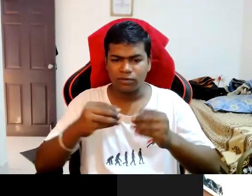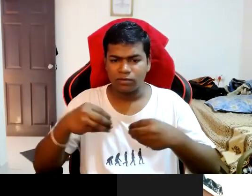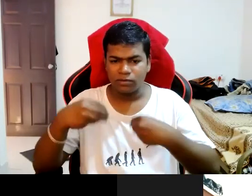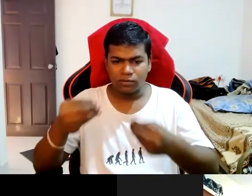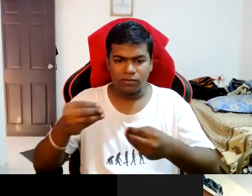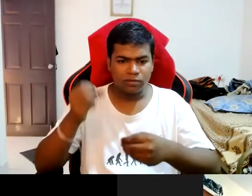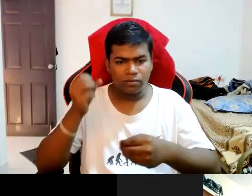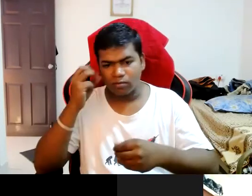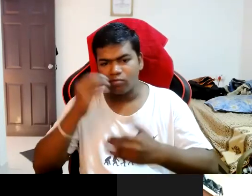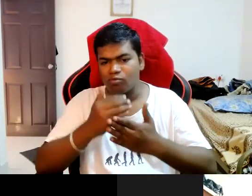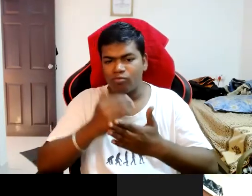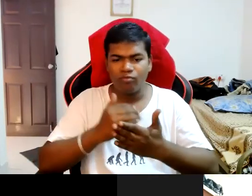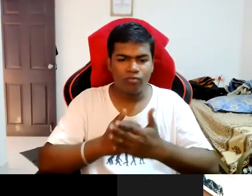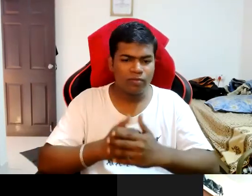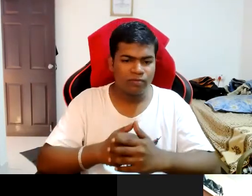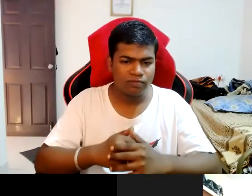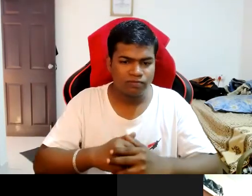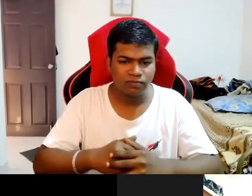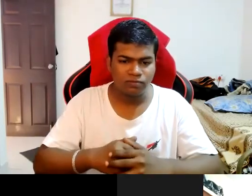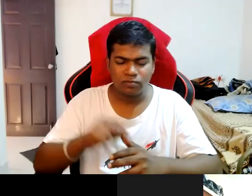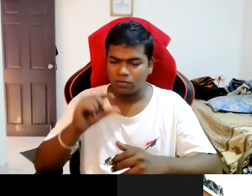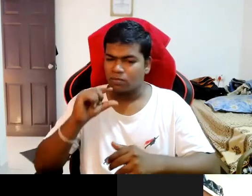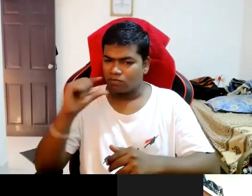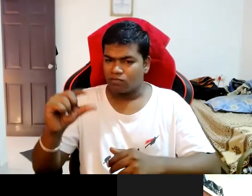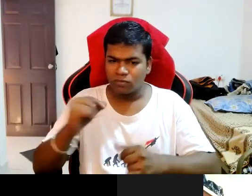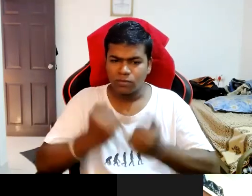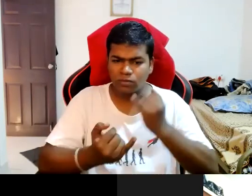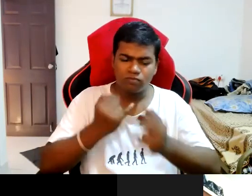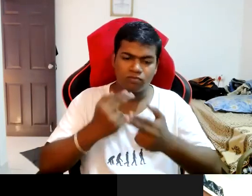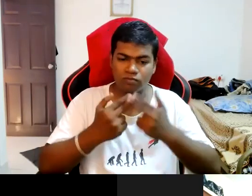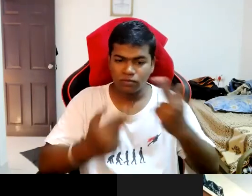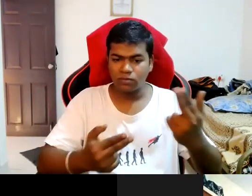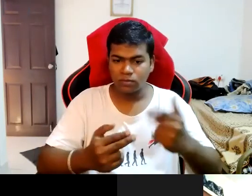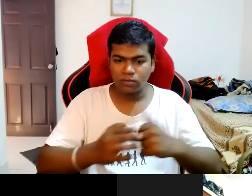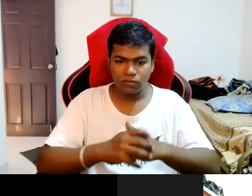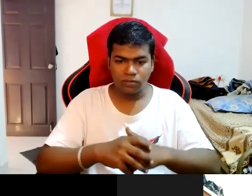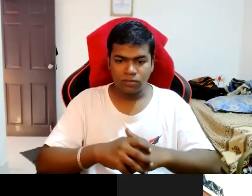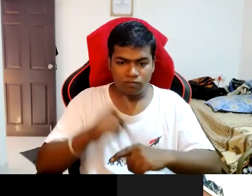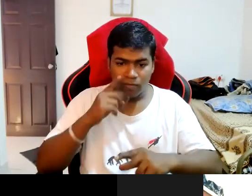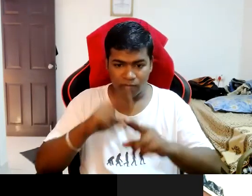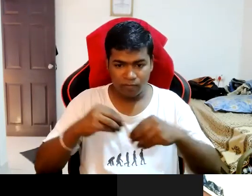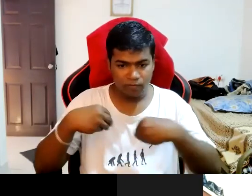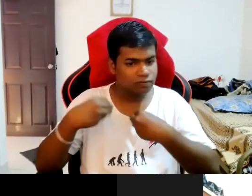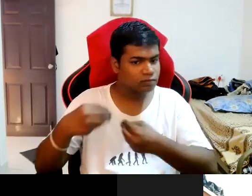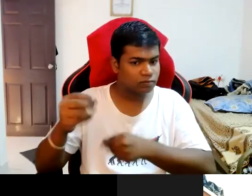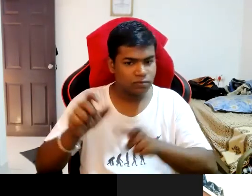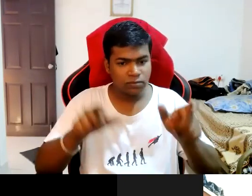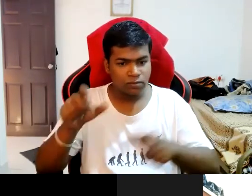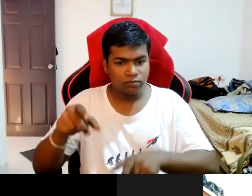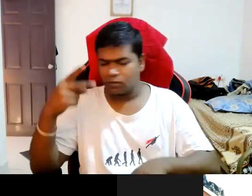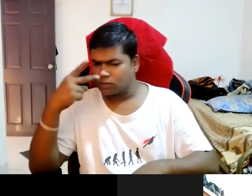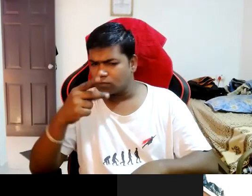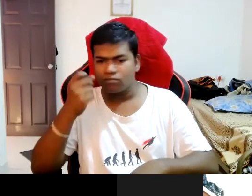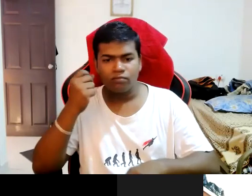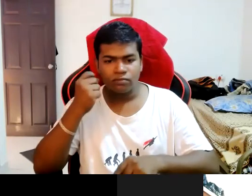awareness program some small kind of stories if you are starting giving to the people so that people uh